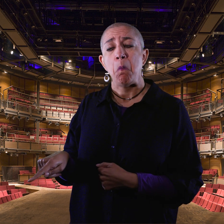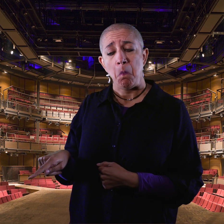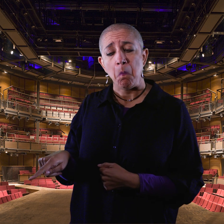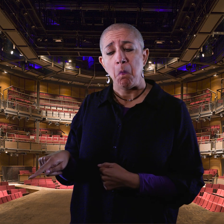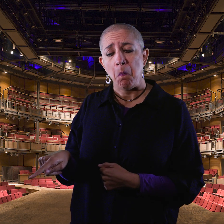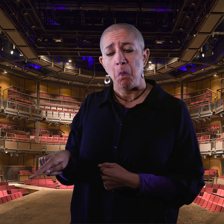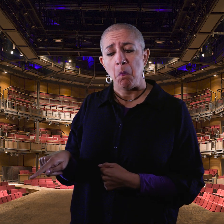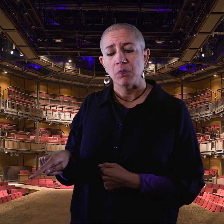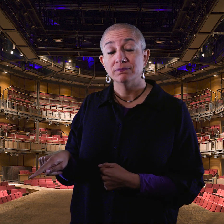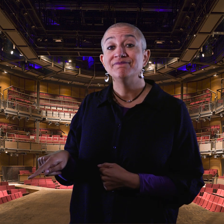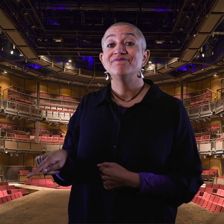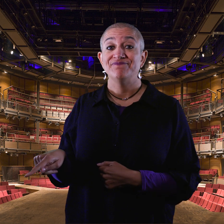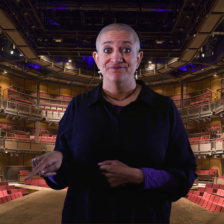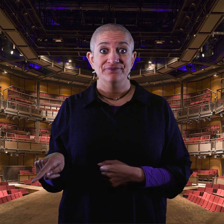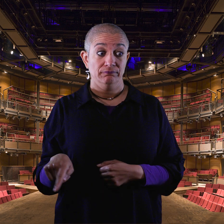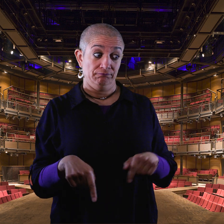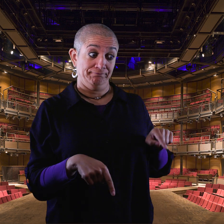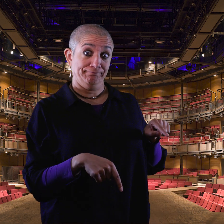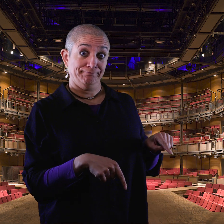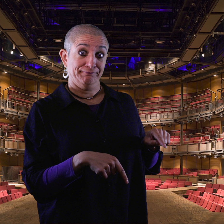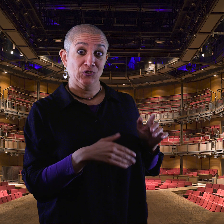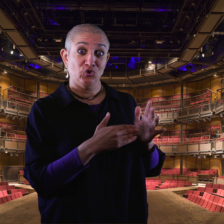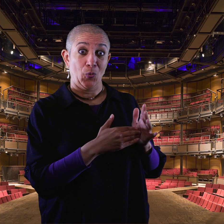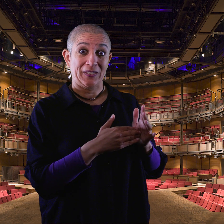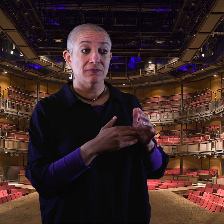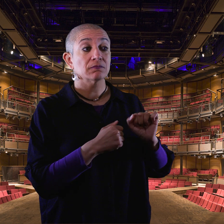She and her father, Agilda, take care of him,